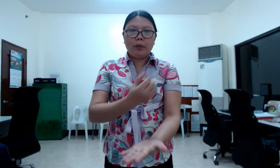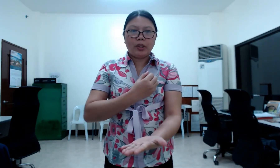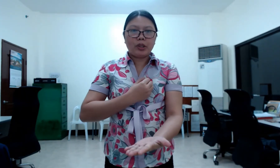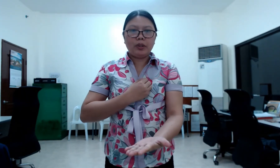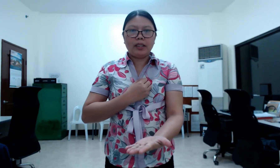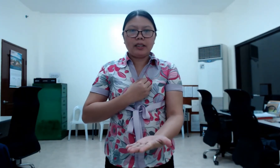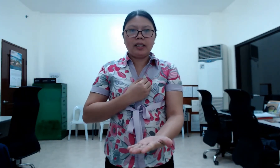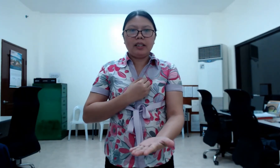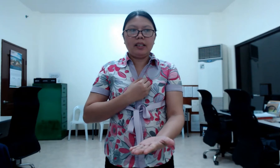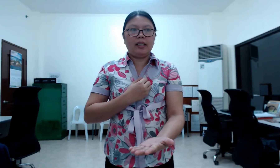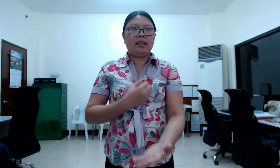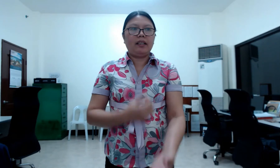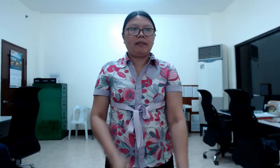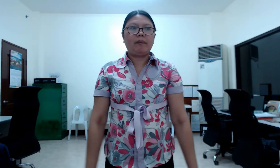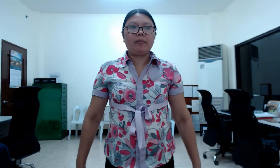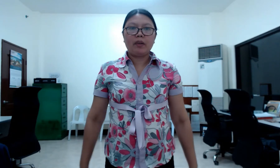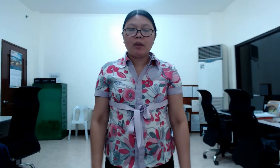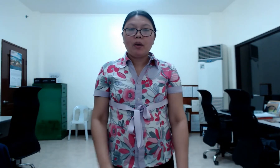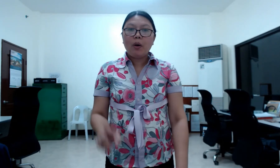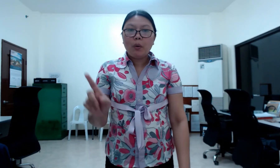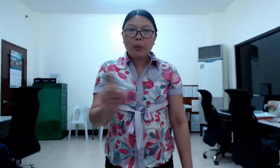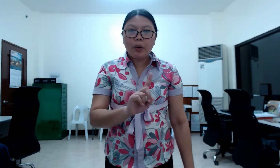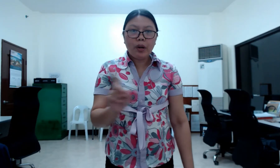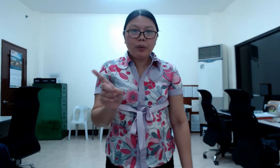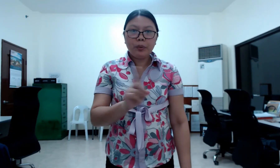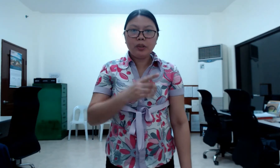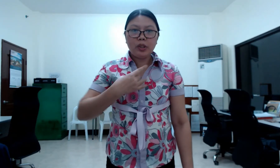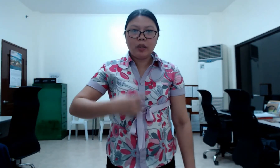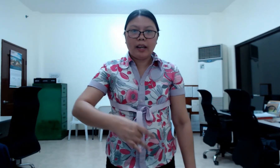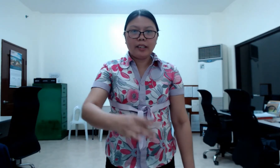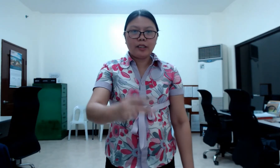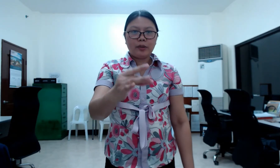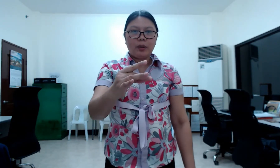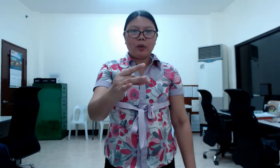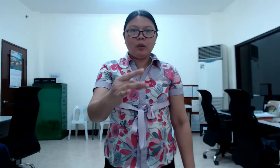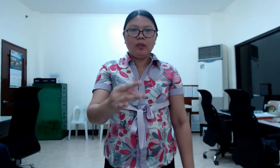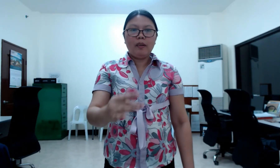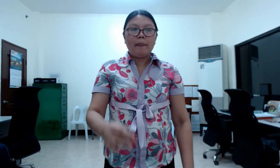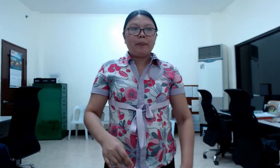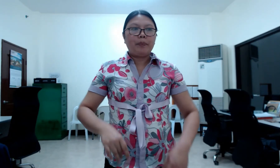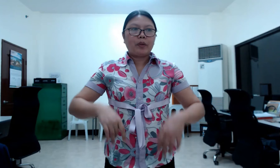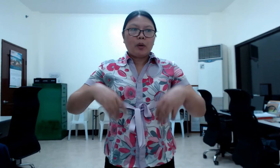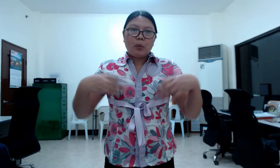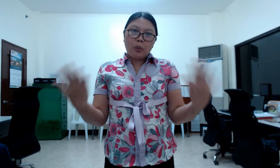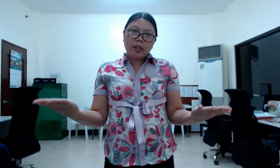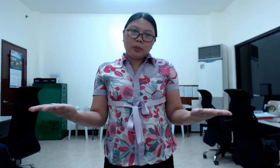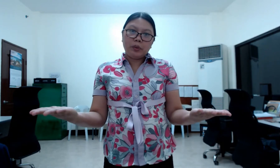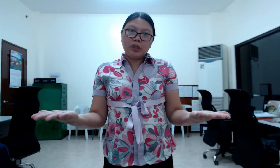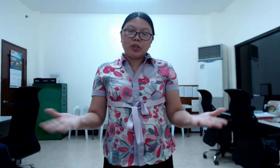Opportunity here. Where would you like to go? What would you